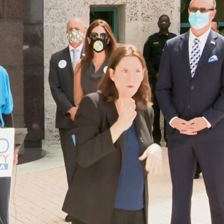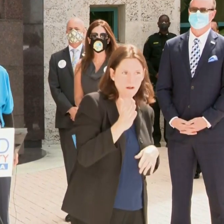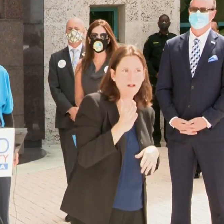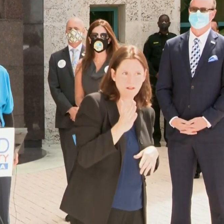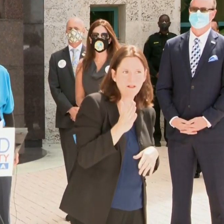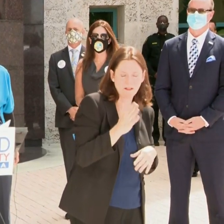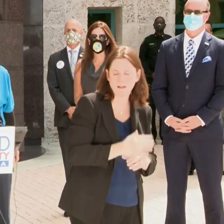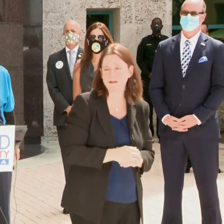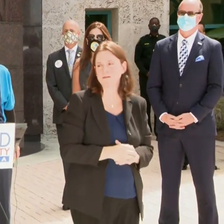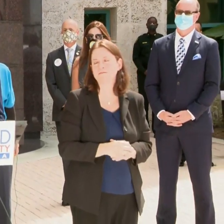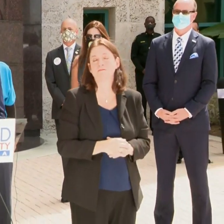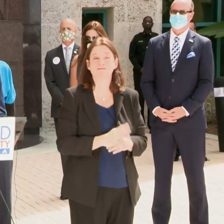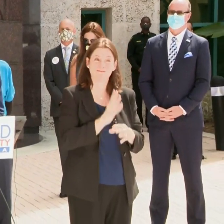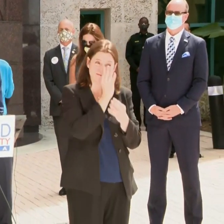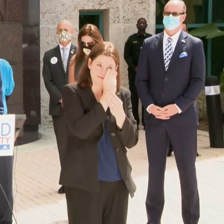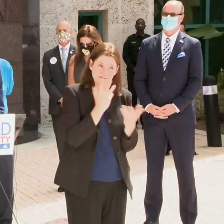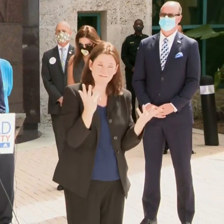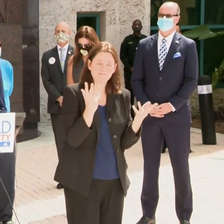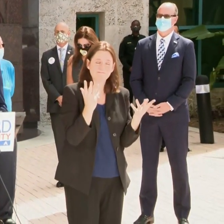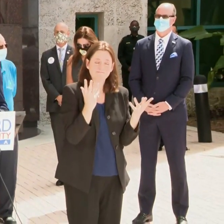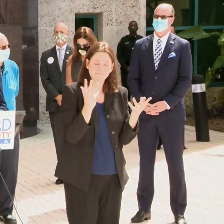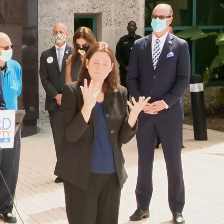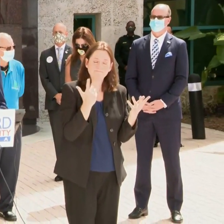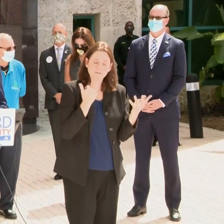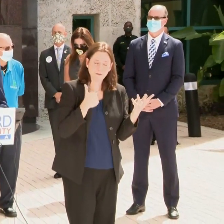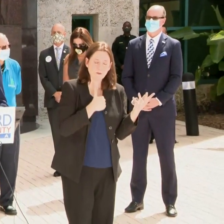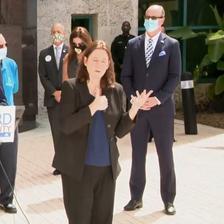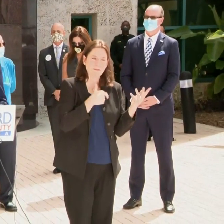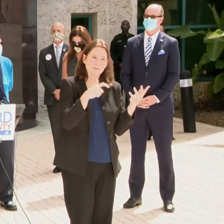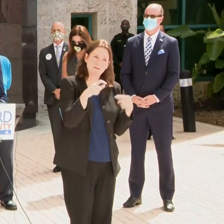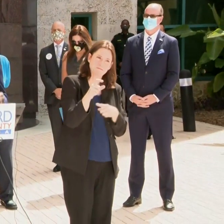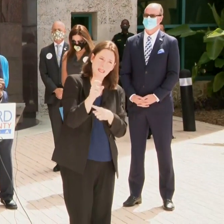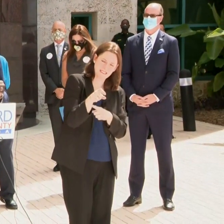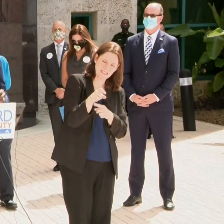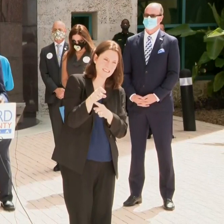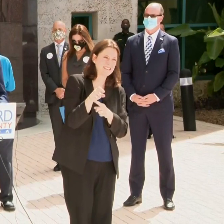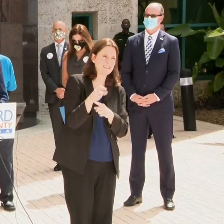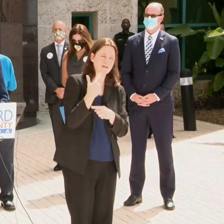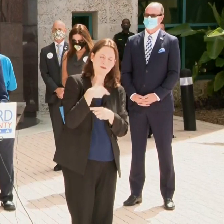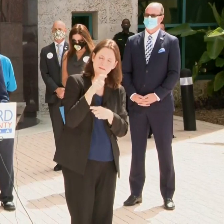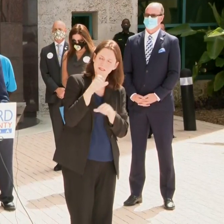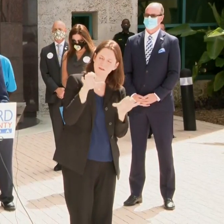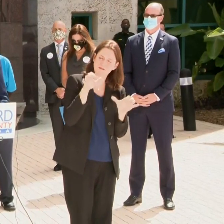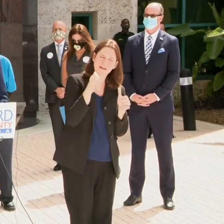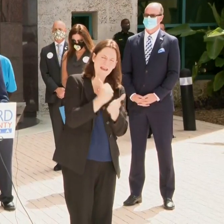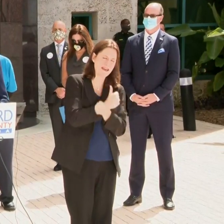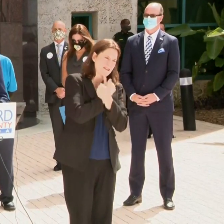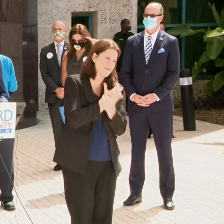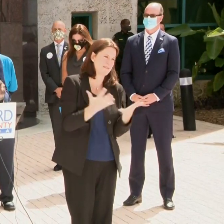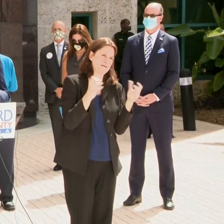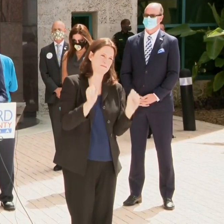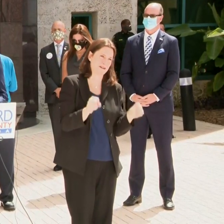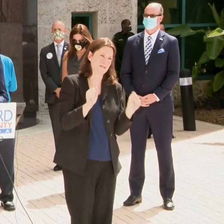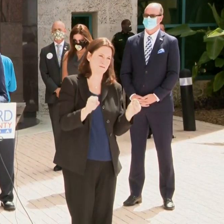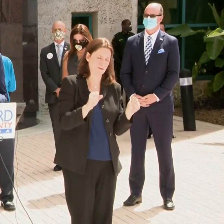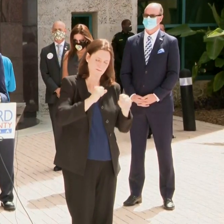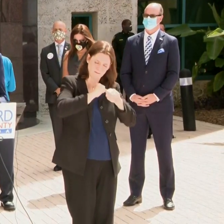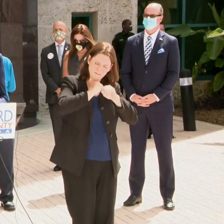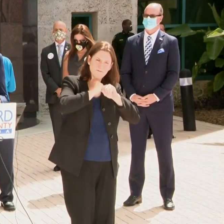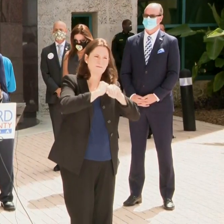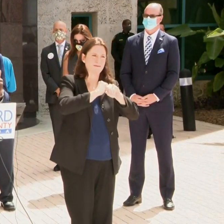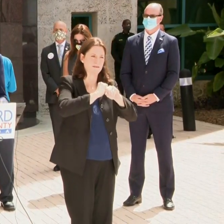And I want to say to everyone, we must do everything we can to protect